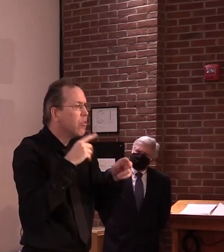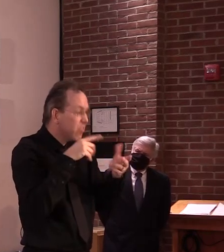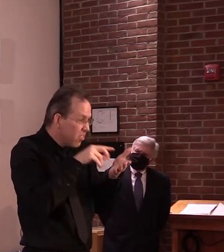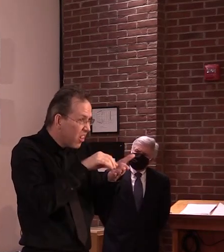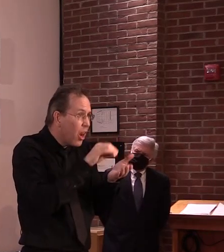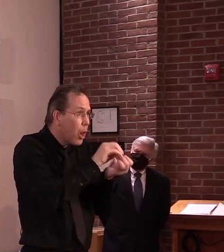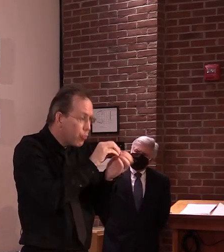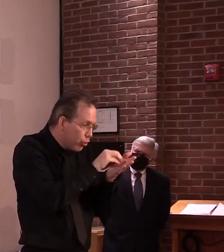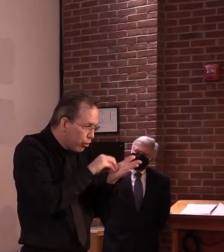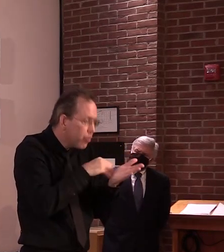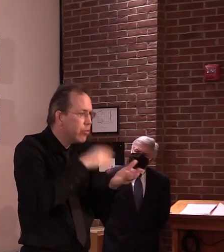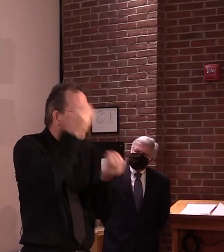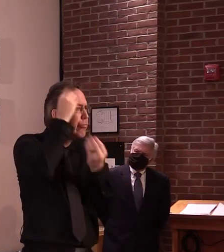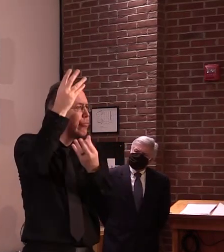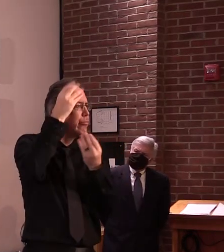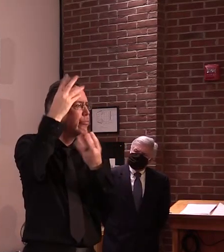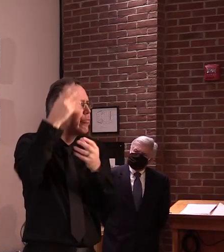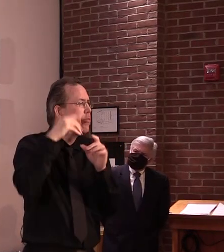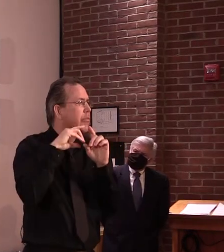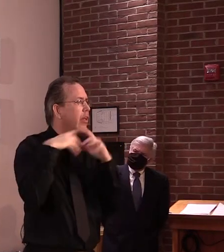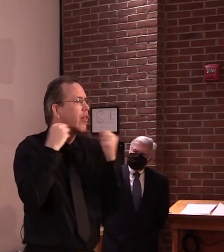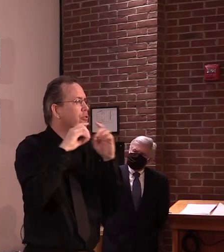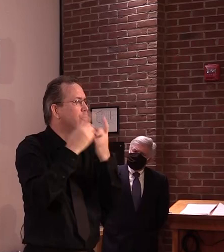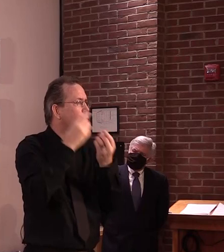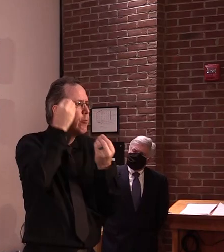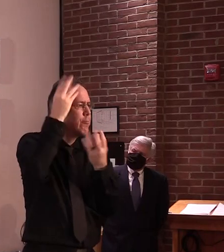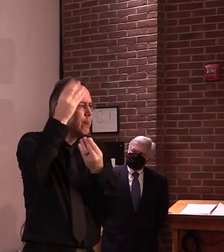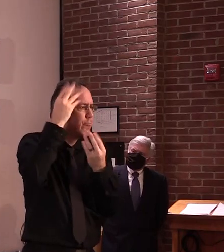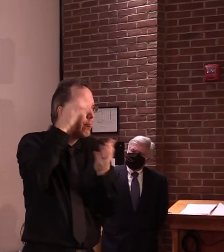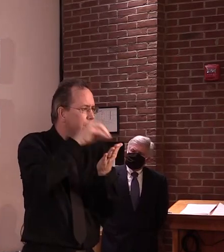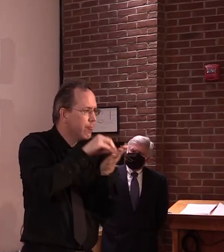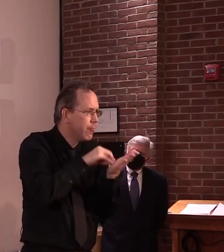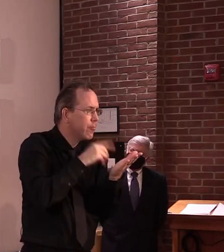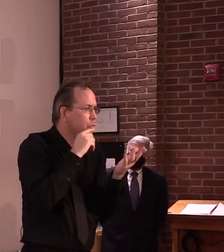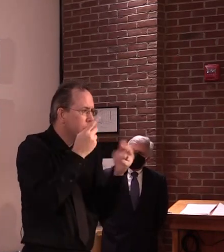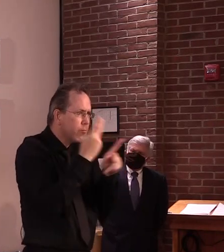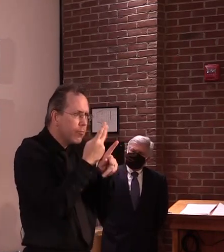They could not do that Friday and they will be doing it this week.